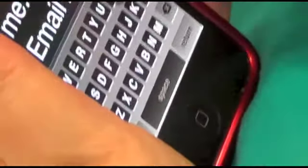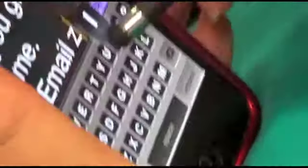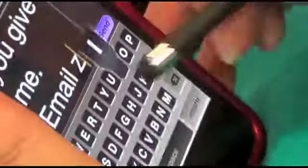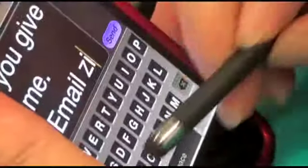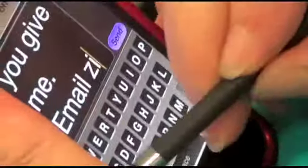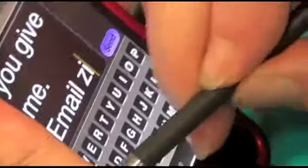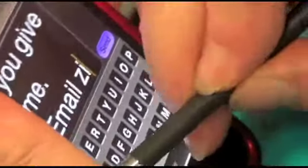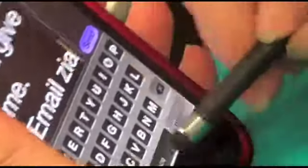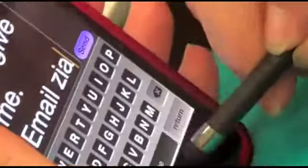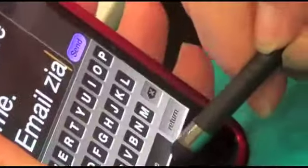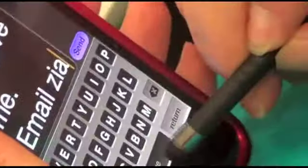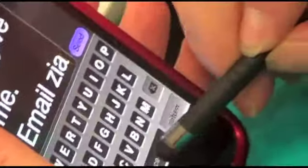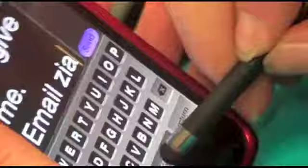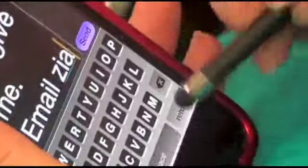the email address of her auntie.